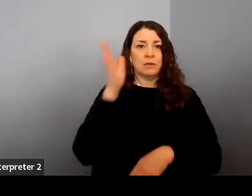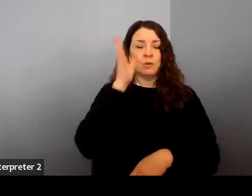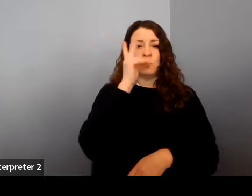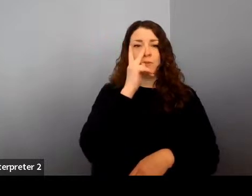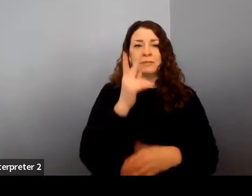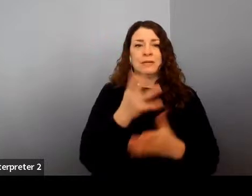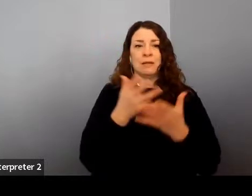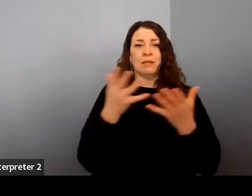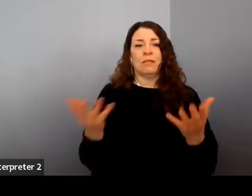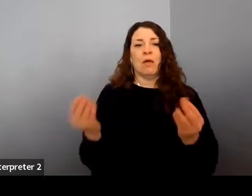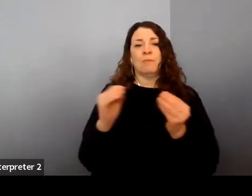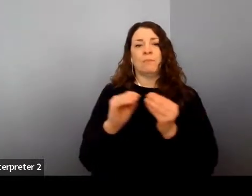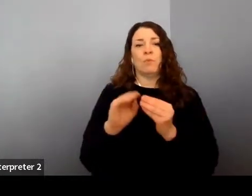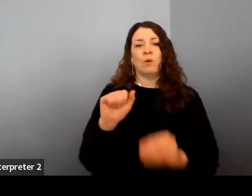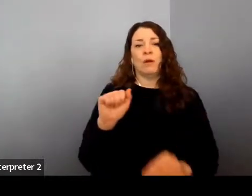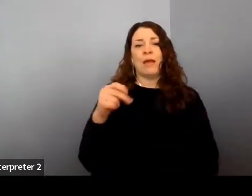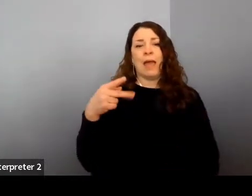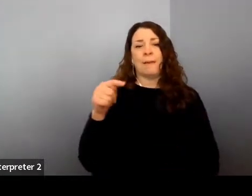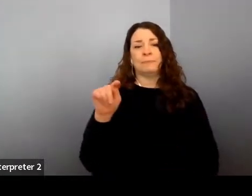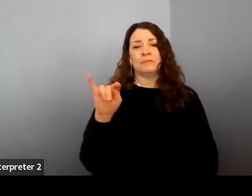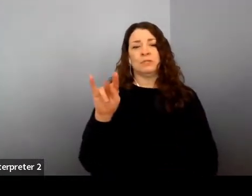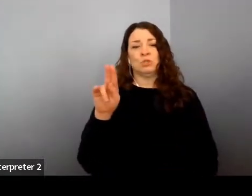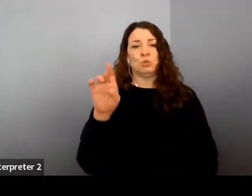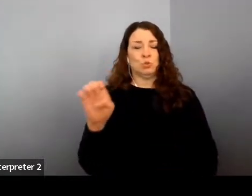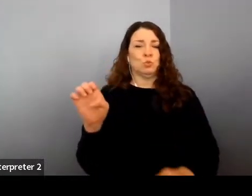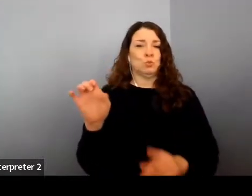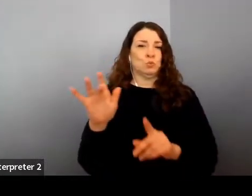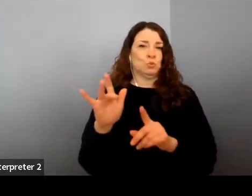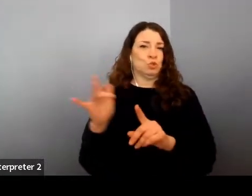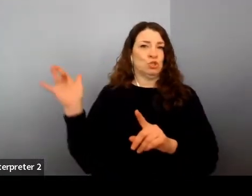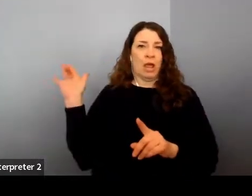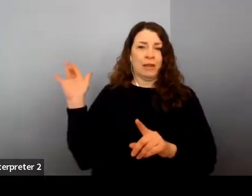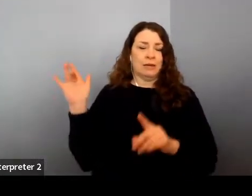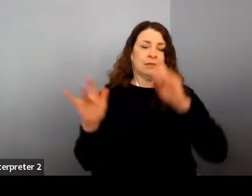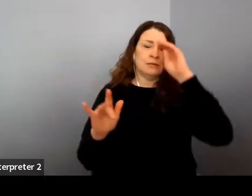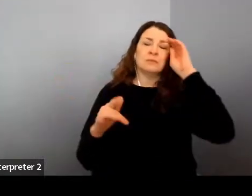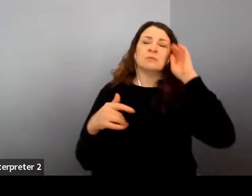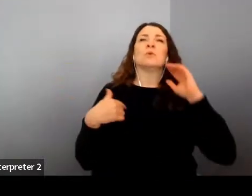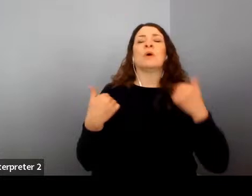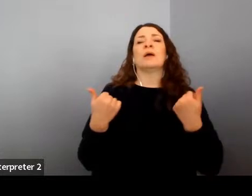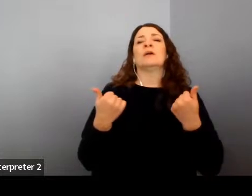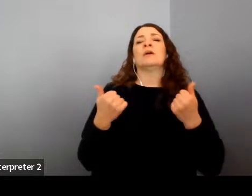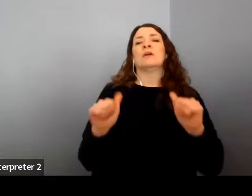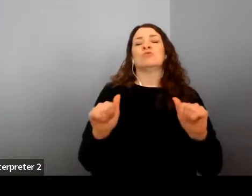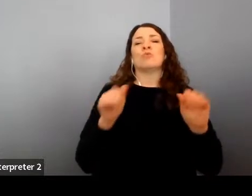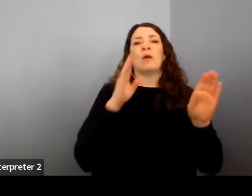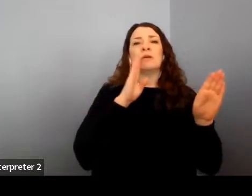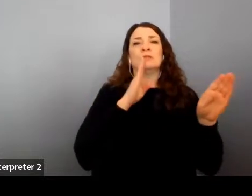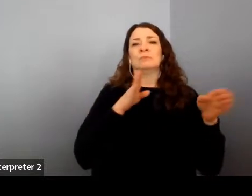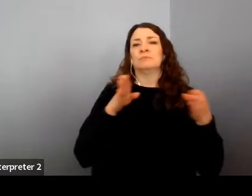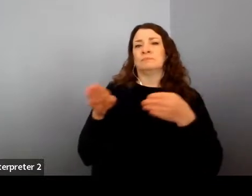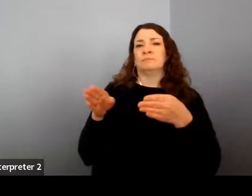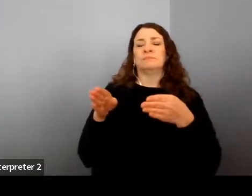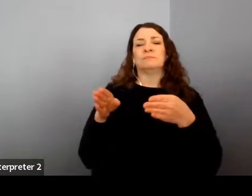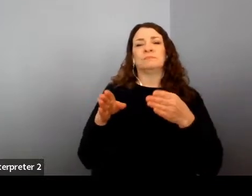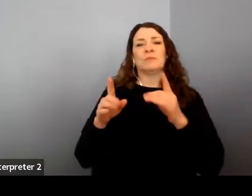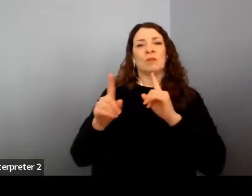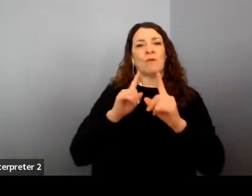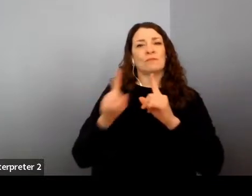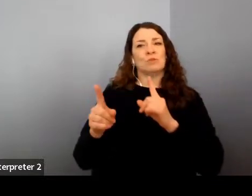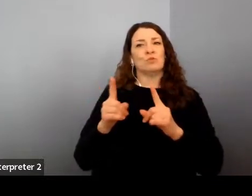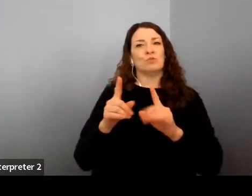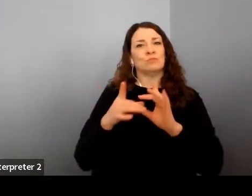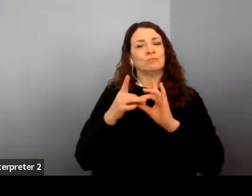aptitude aptitude, shining. And I think that is what I always try to reorient the conversation around when it comes to diversity and inclusion.